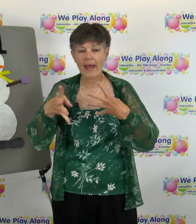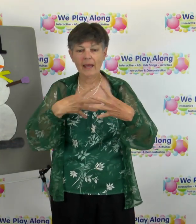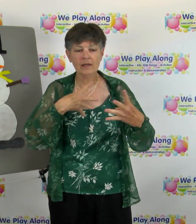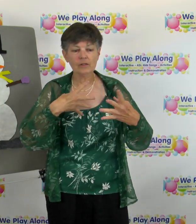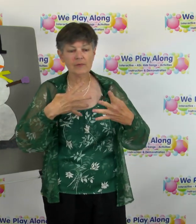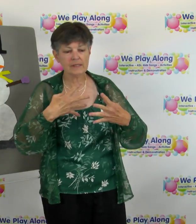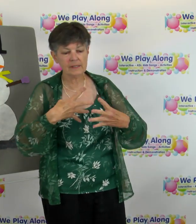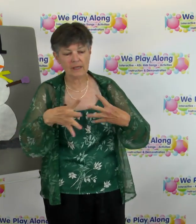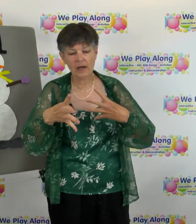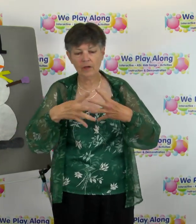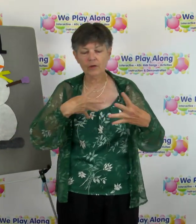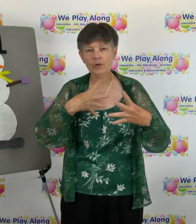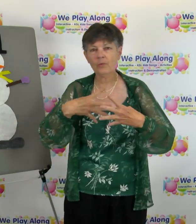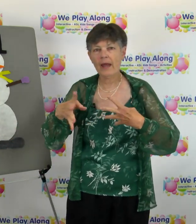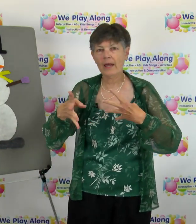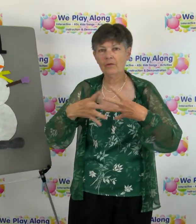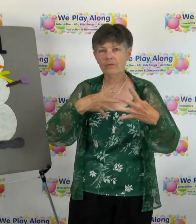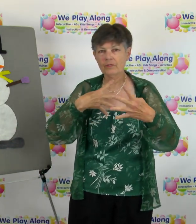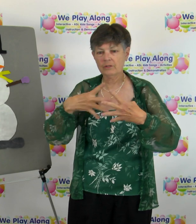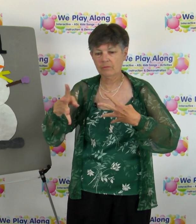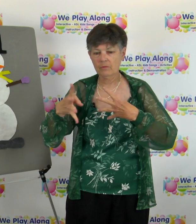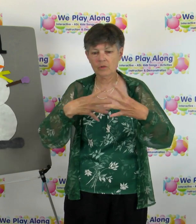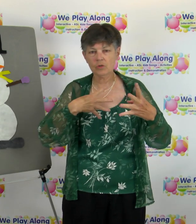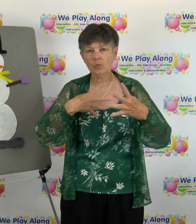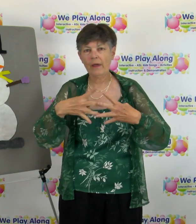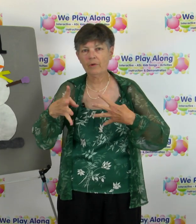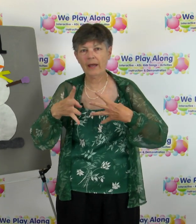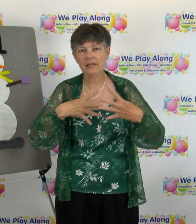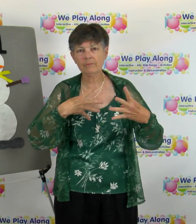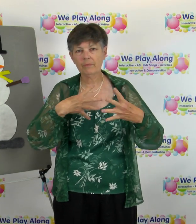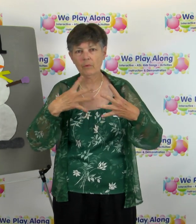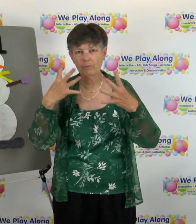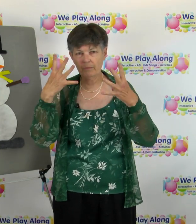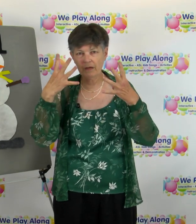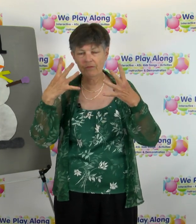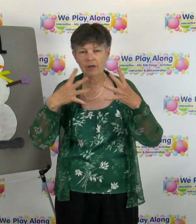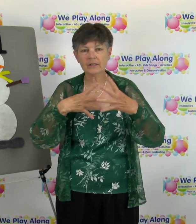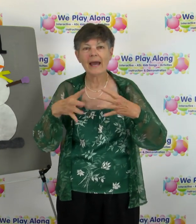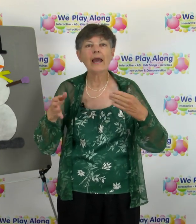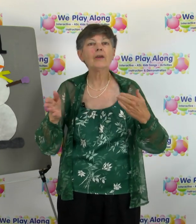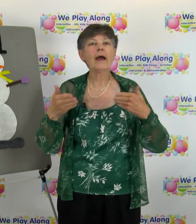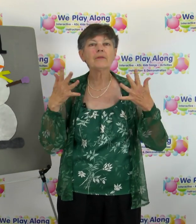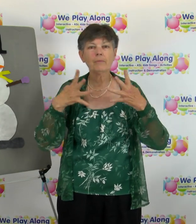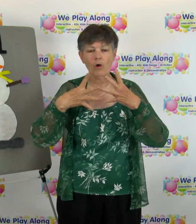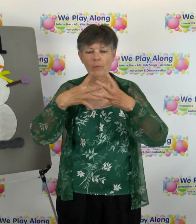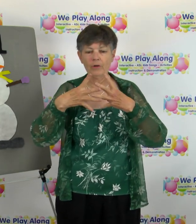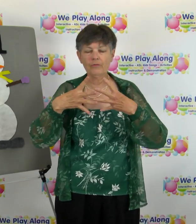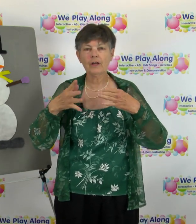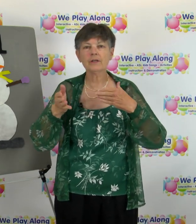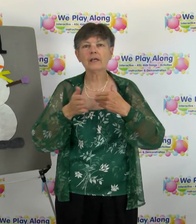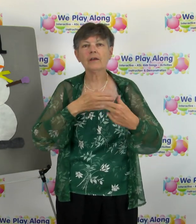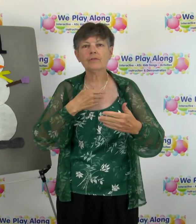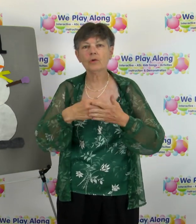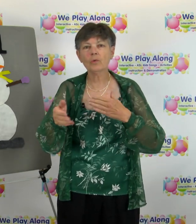so this is the color gray you just swipe your hands big fingers you have to open your fingers if you